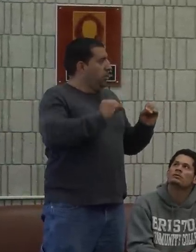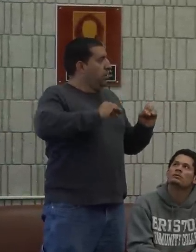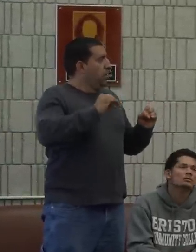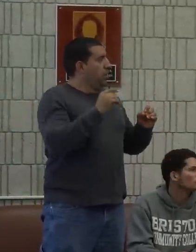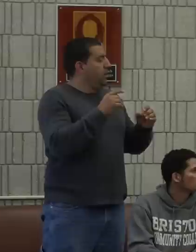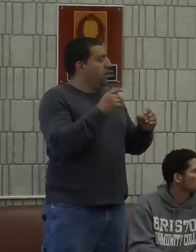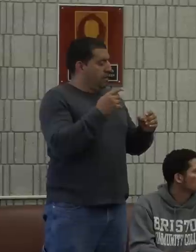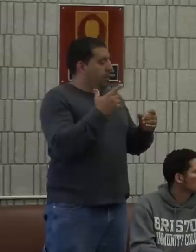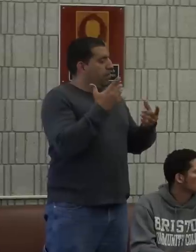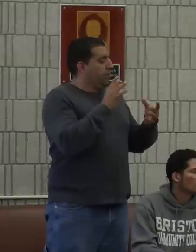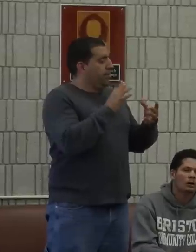sign.